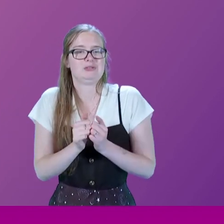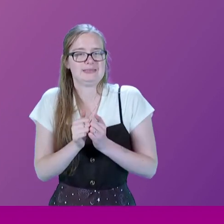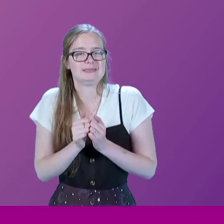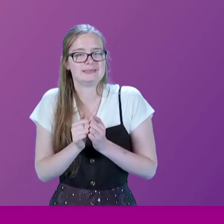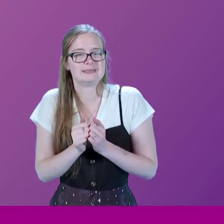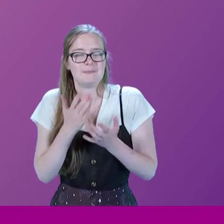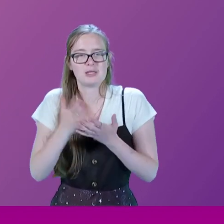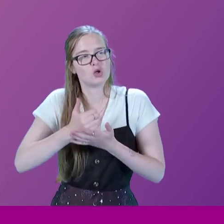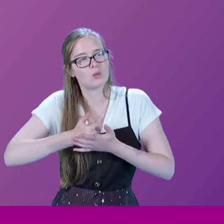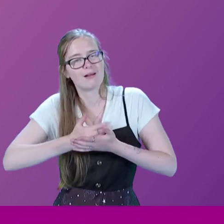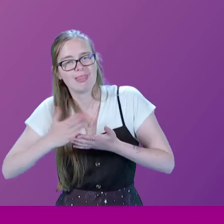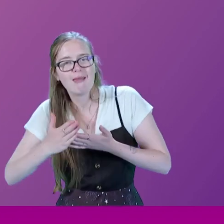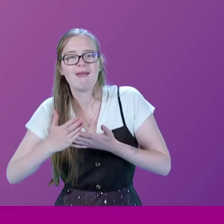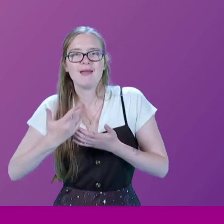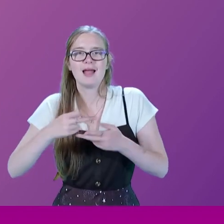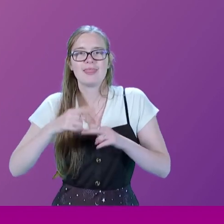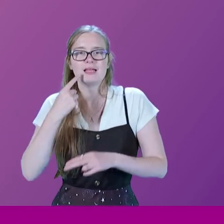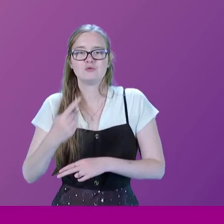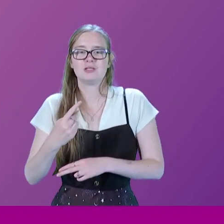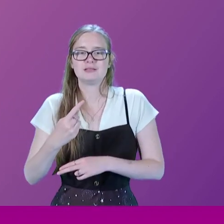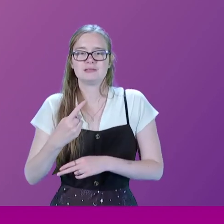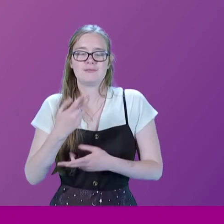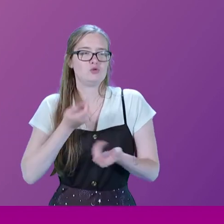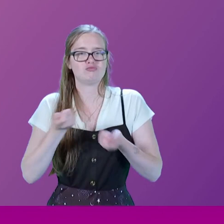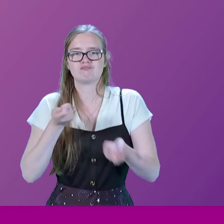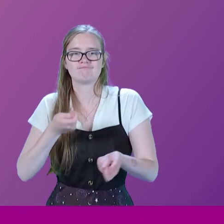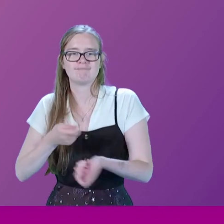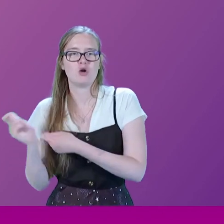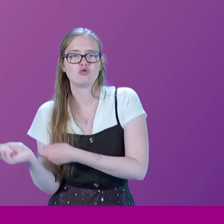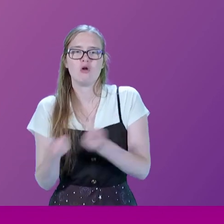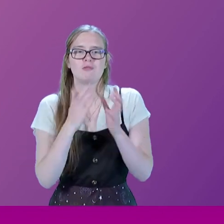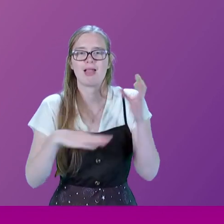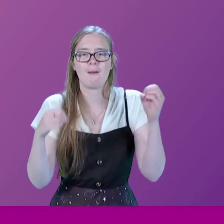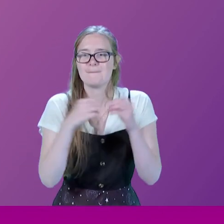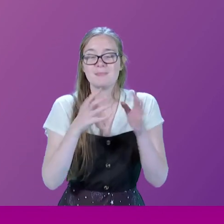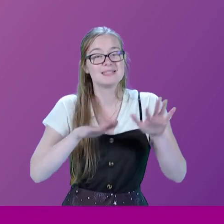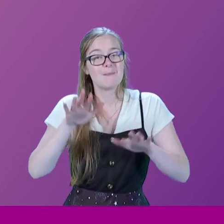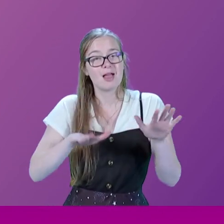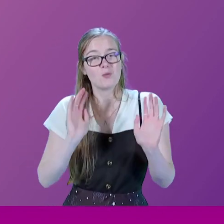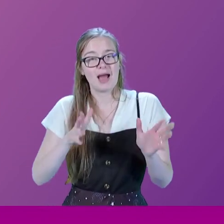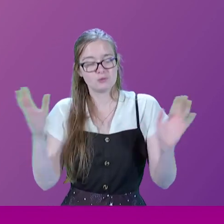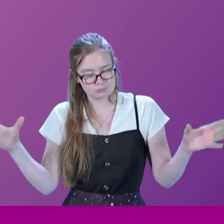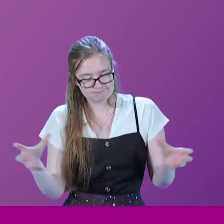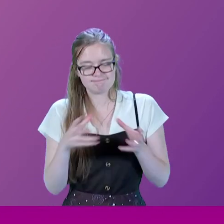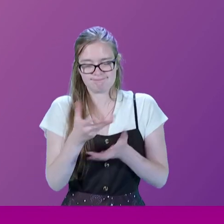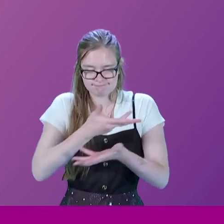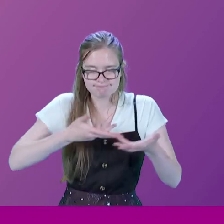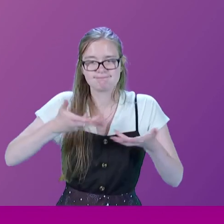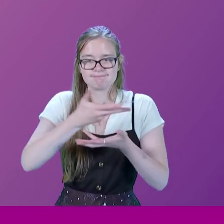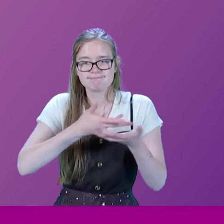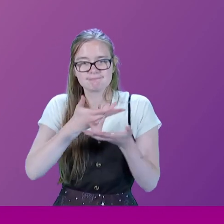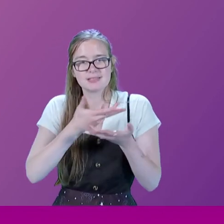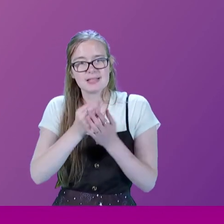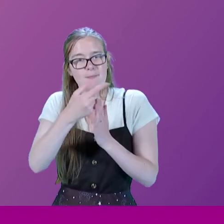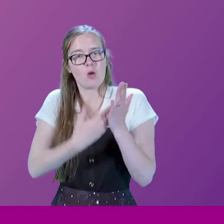be coherent. And I reckon if you ran a golf club, it would be much the same. You've got to come together to have